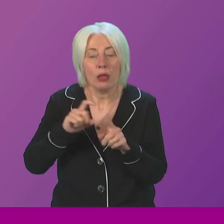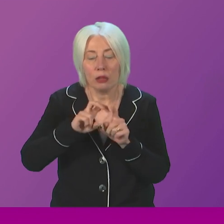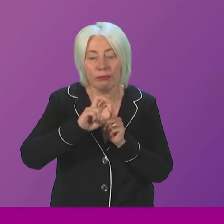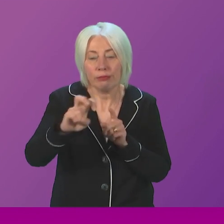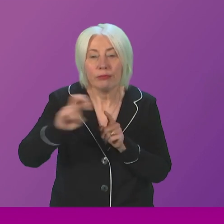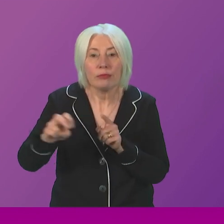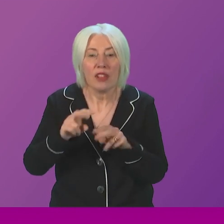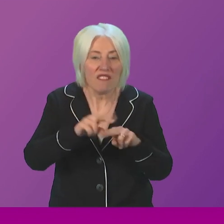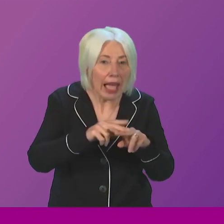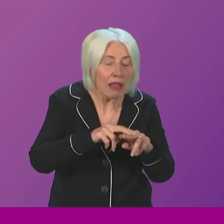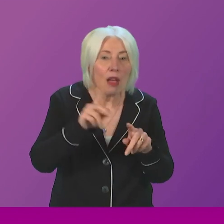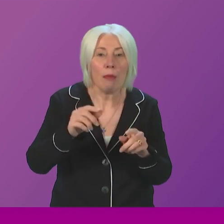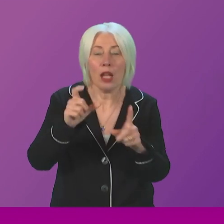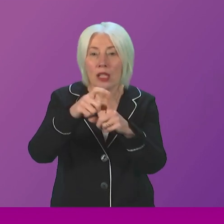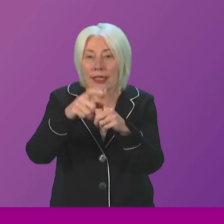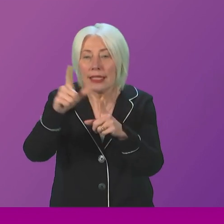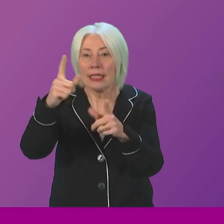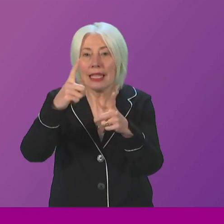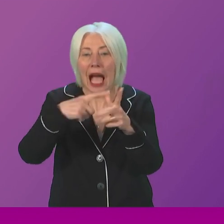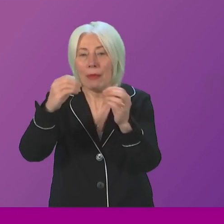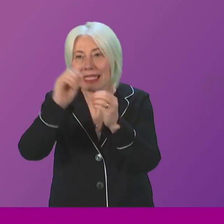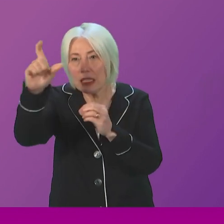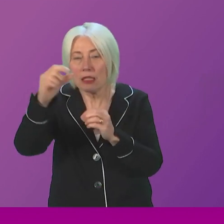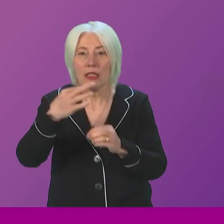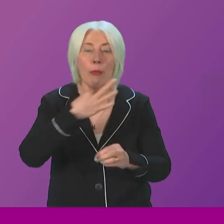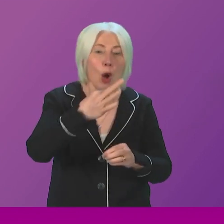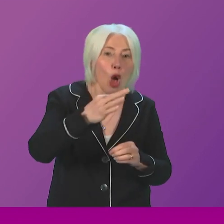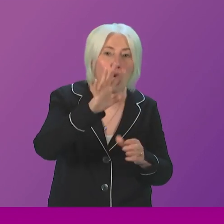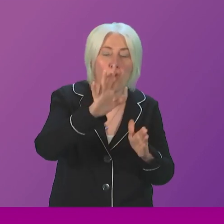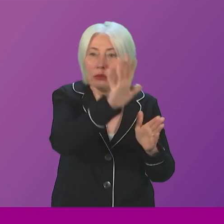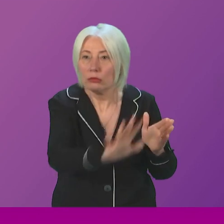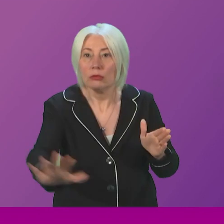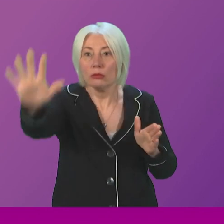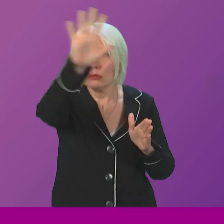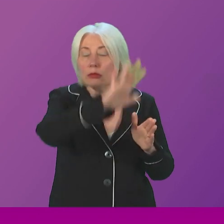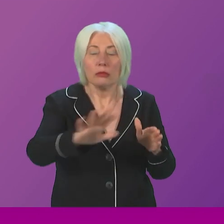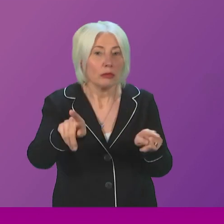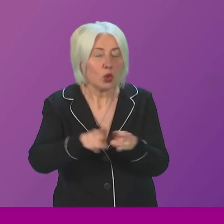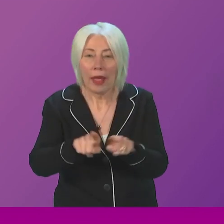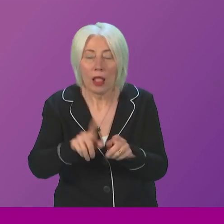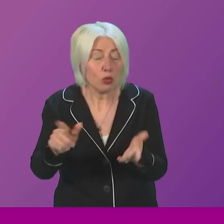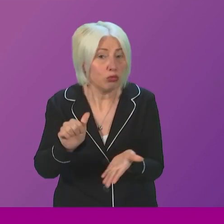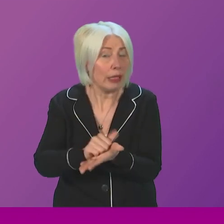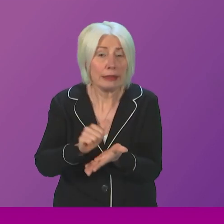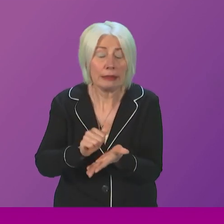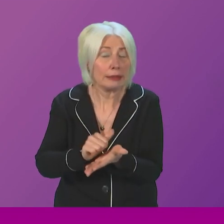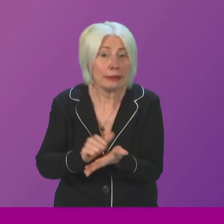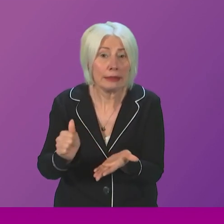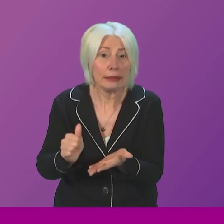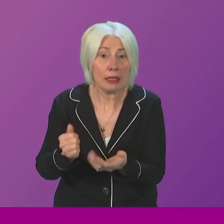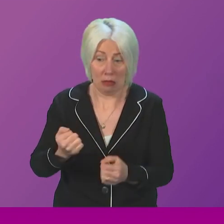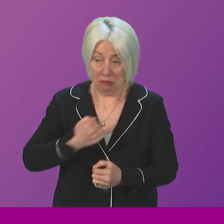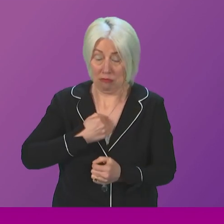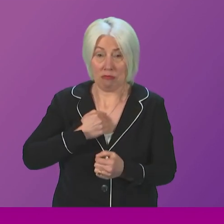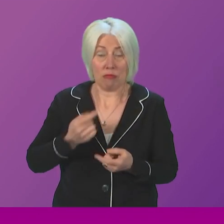also Dundee, Perth, Aberdeen and other parts of the network too. So absolutely right. I would expect, at my